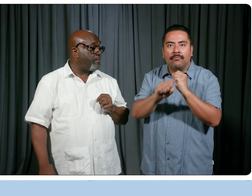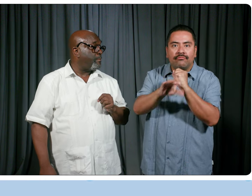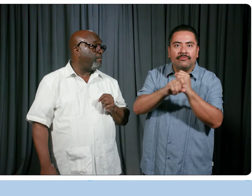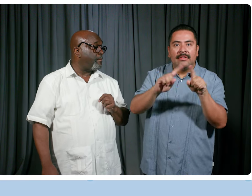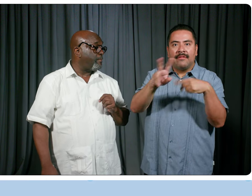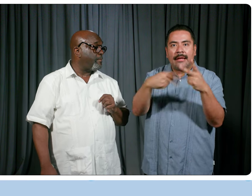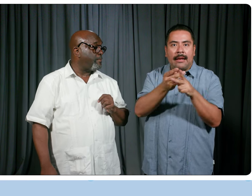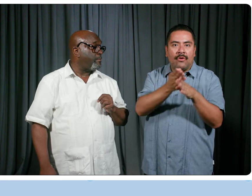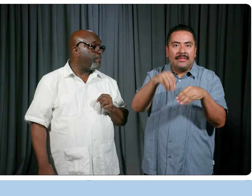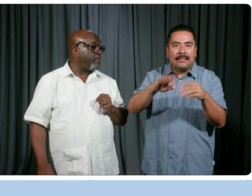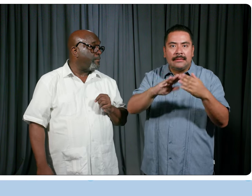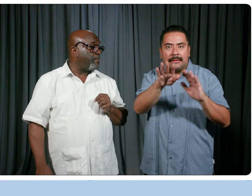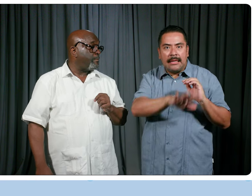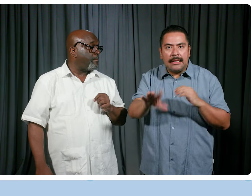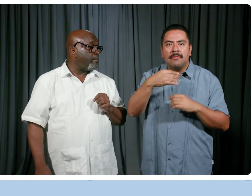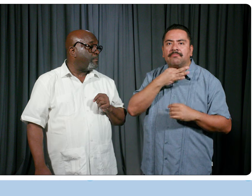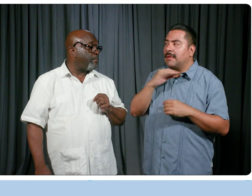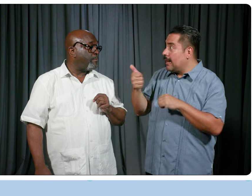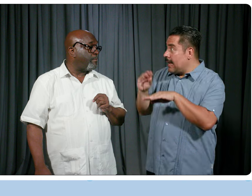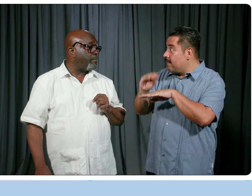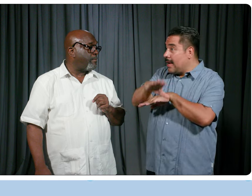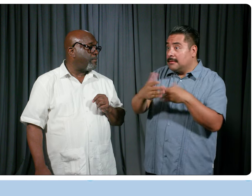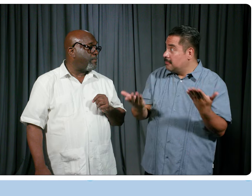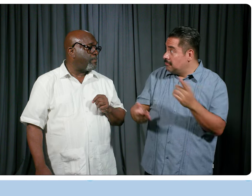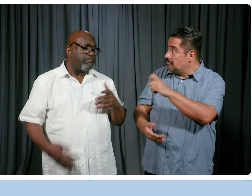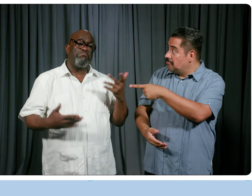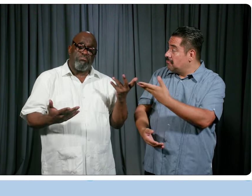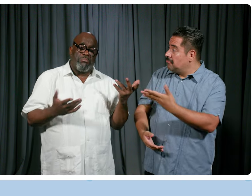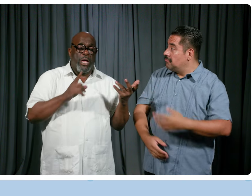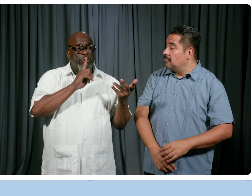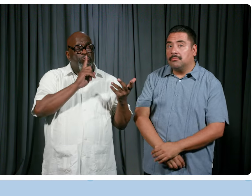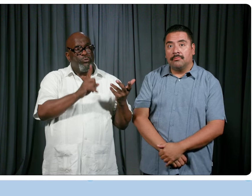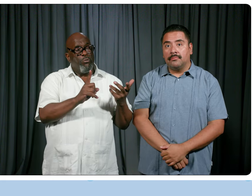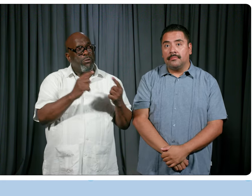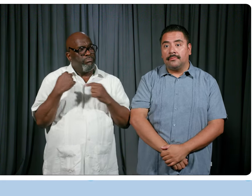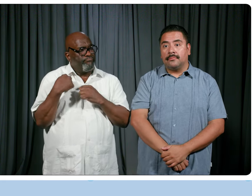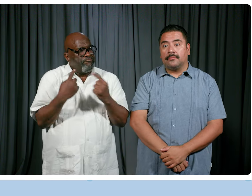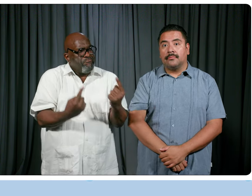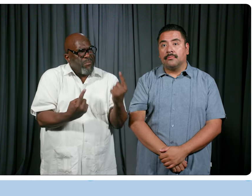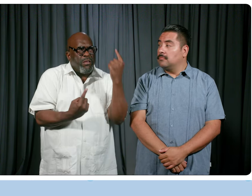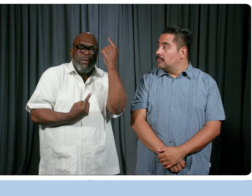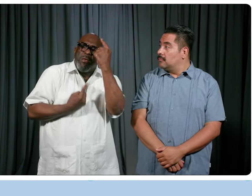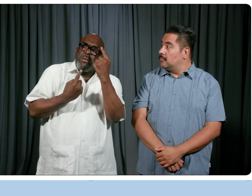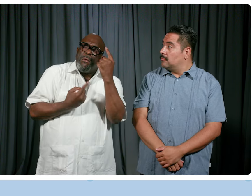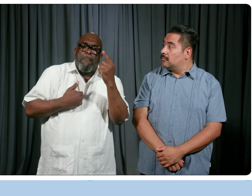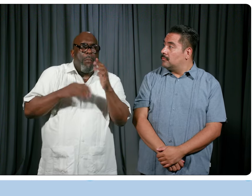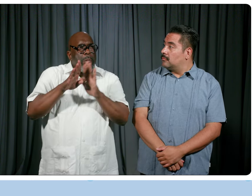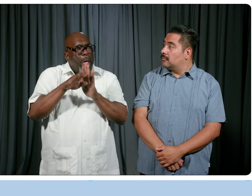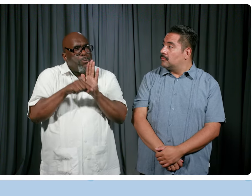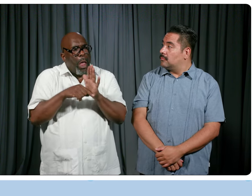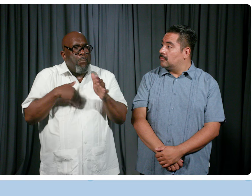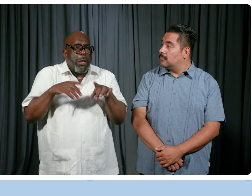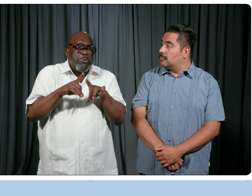within our city, just interested in any advice you'd give someone. Sure. mean, you know, I've always thought of my background and my degree as kind